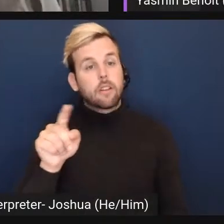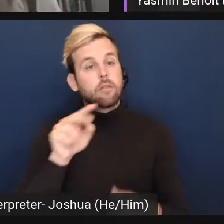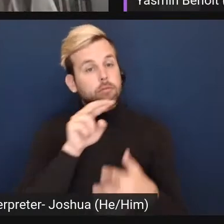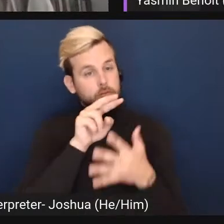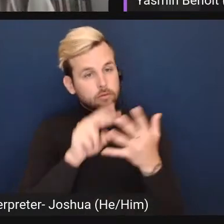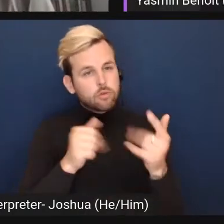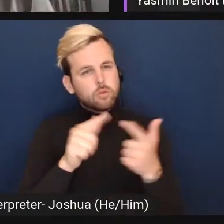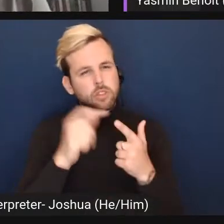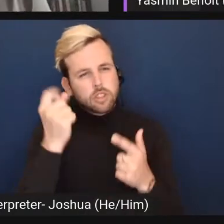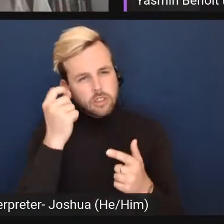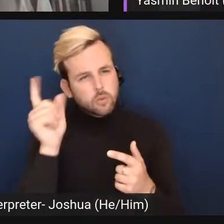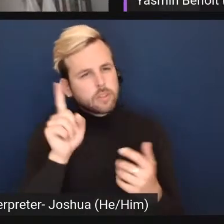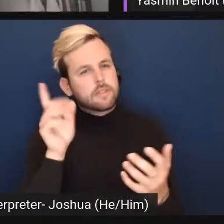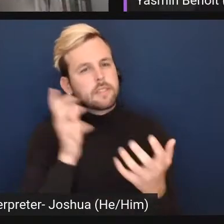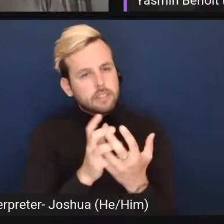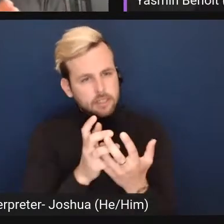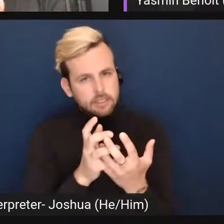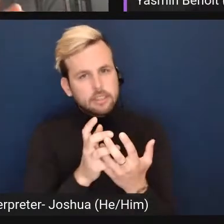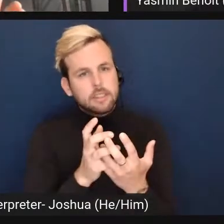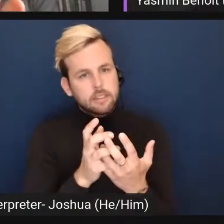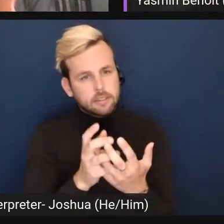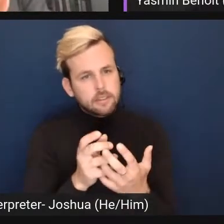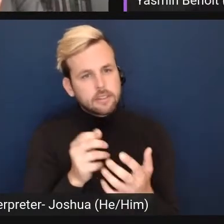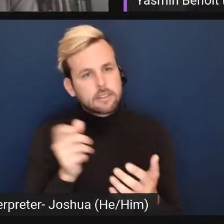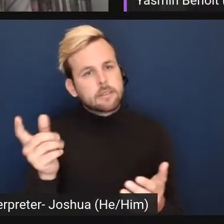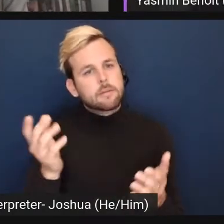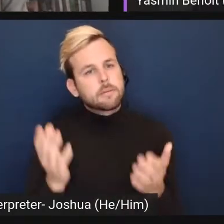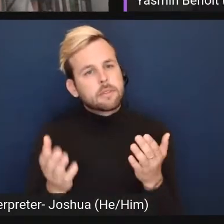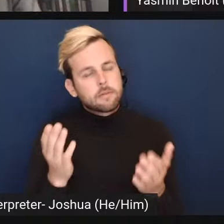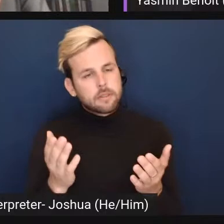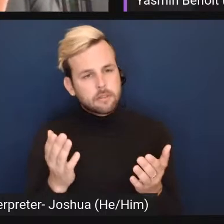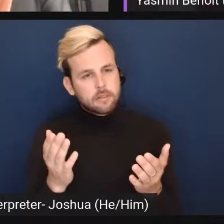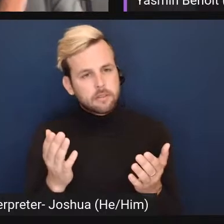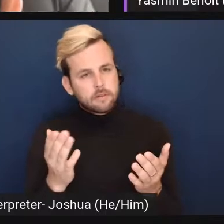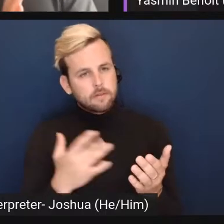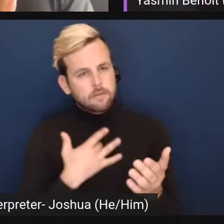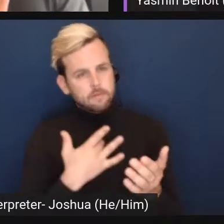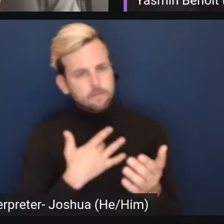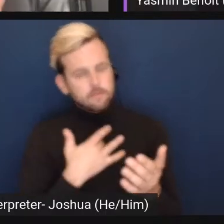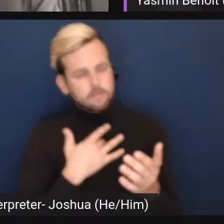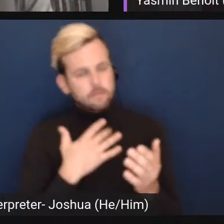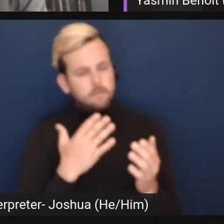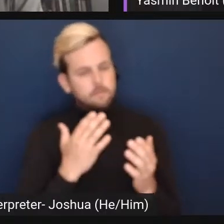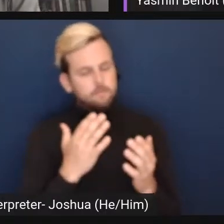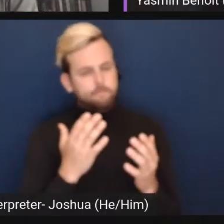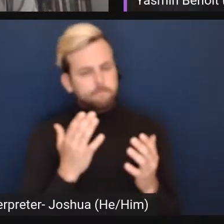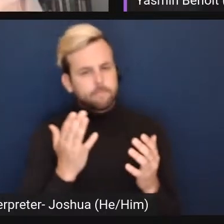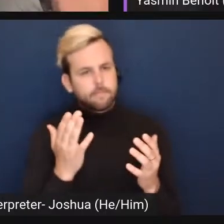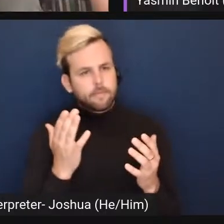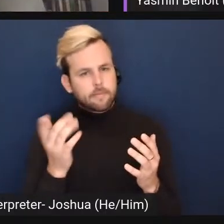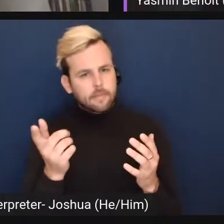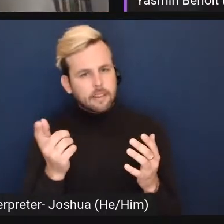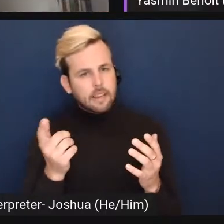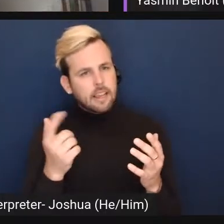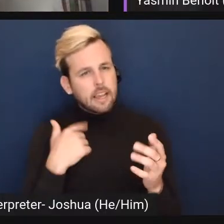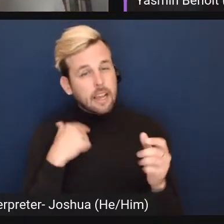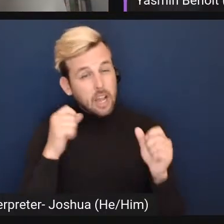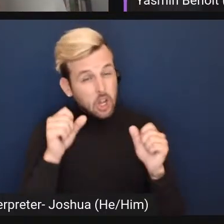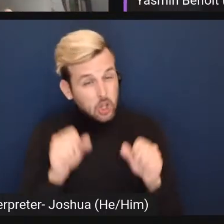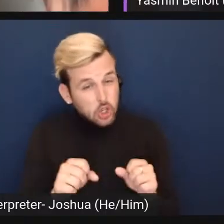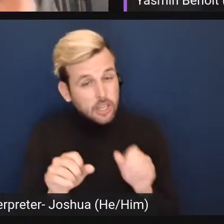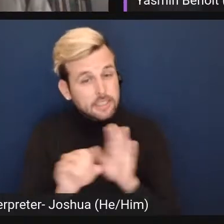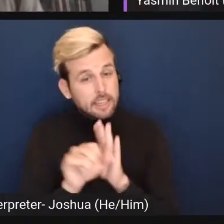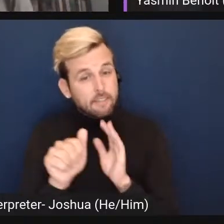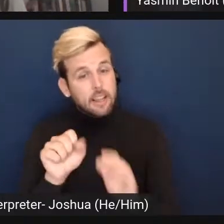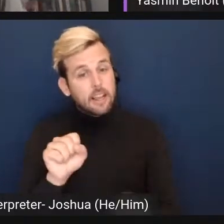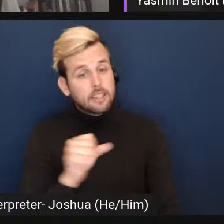they're trying to understand where they fit. They may be in this area where they're like, I could identify as gray